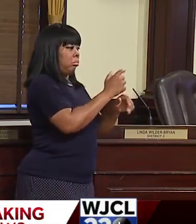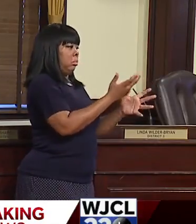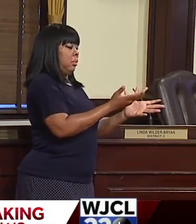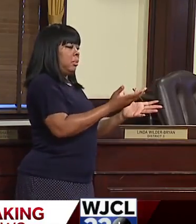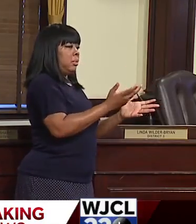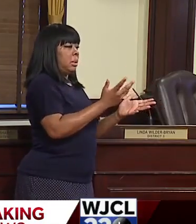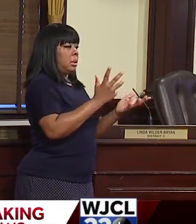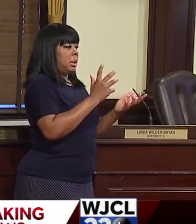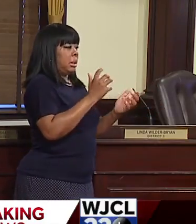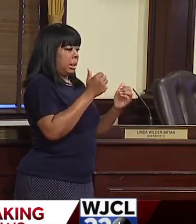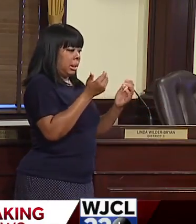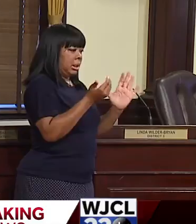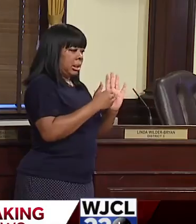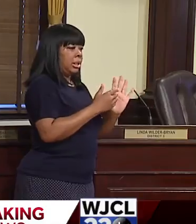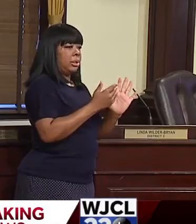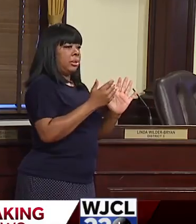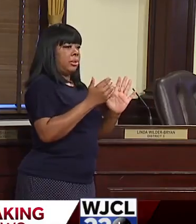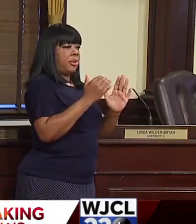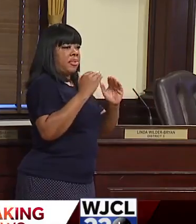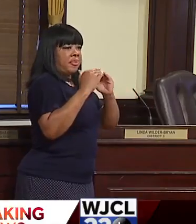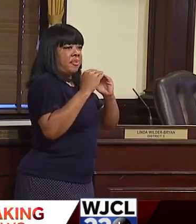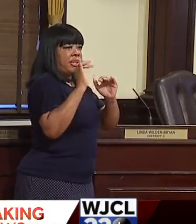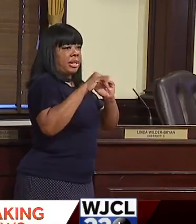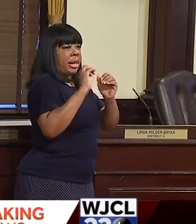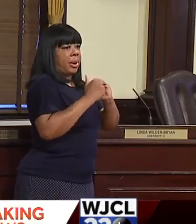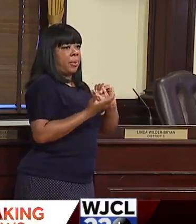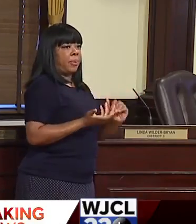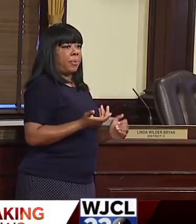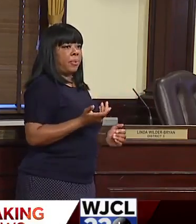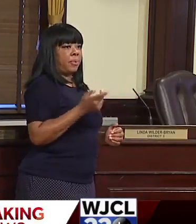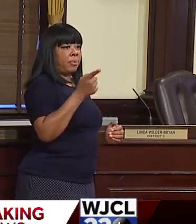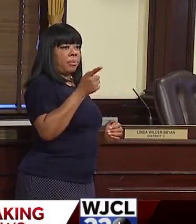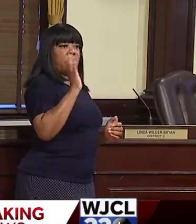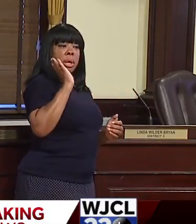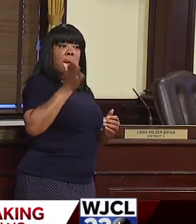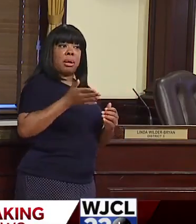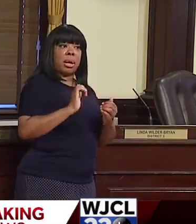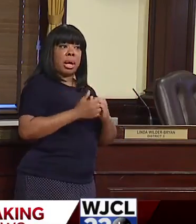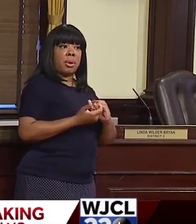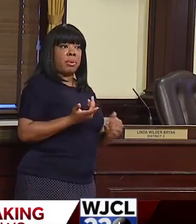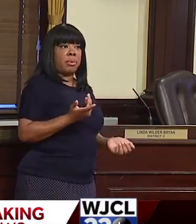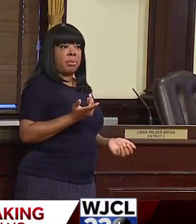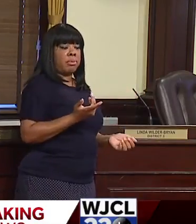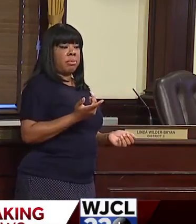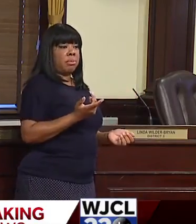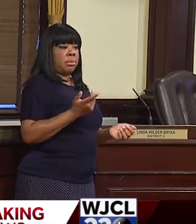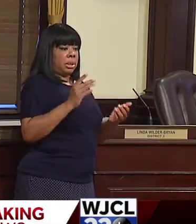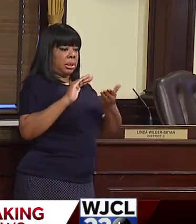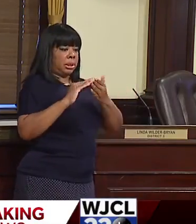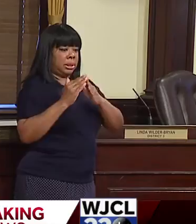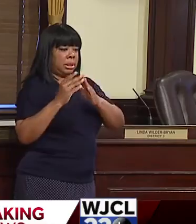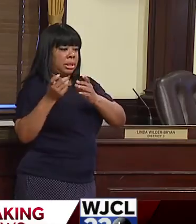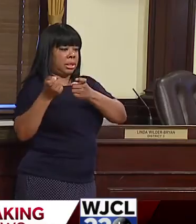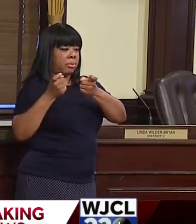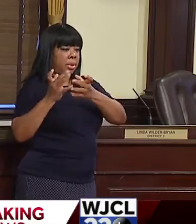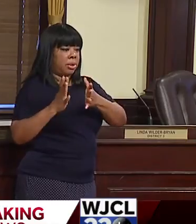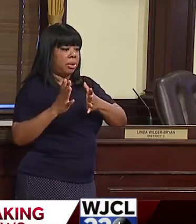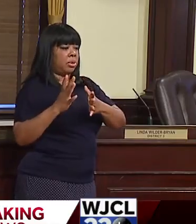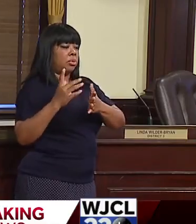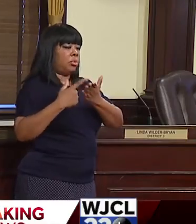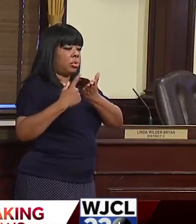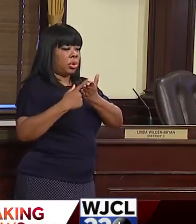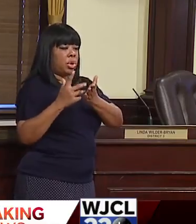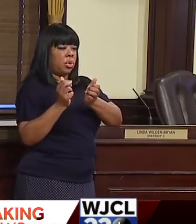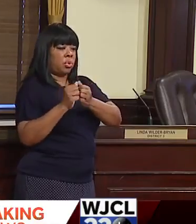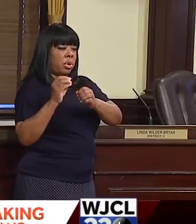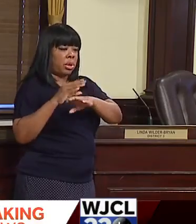then again, how do we fill that gap? It is only but so much you can cut. Well, that is what the city manager talked to council about